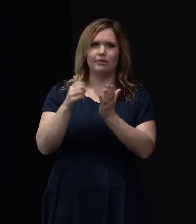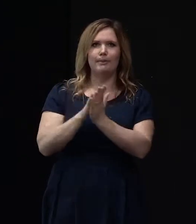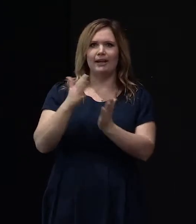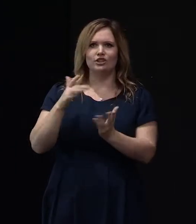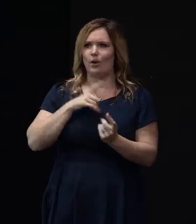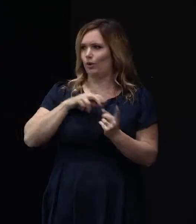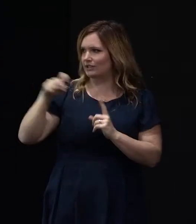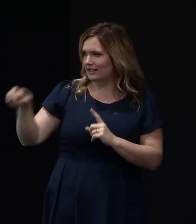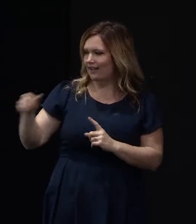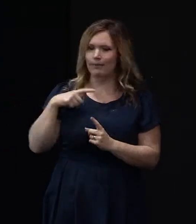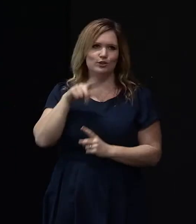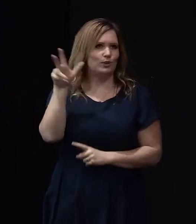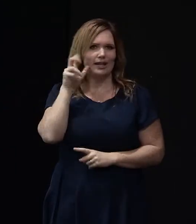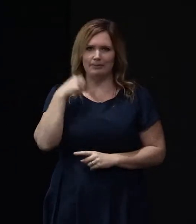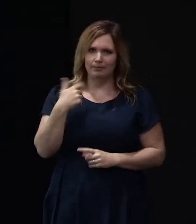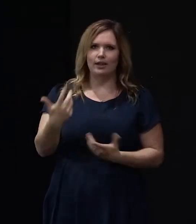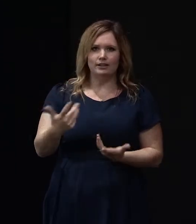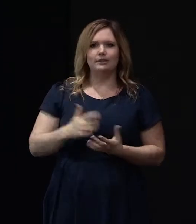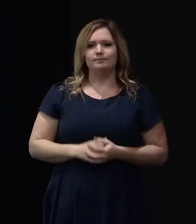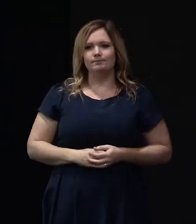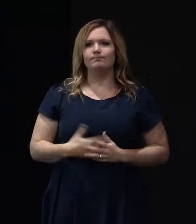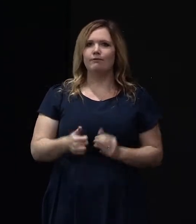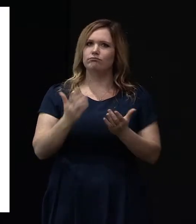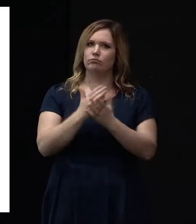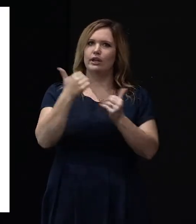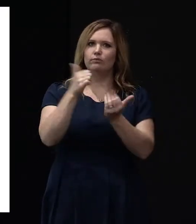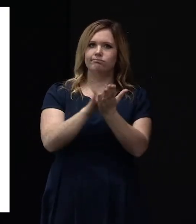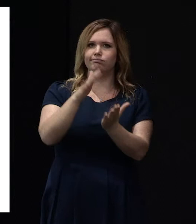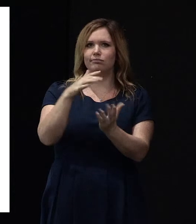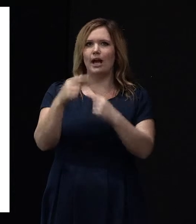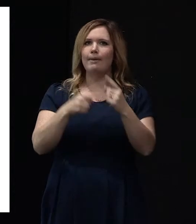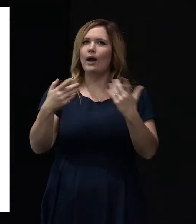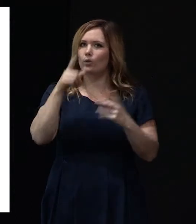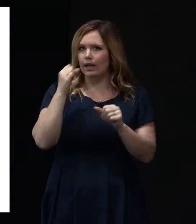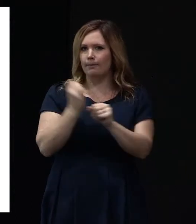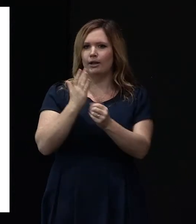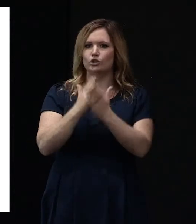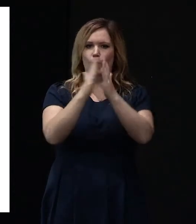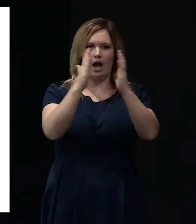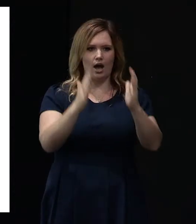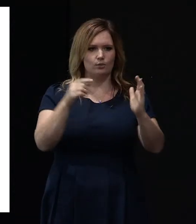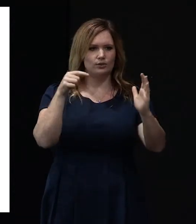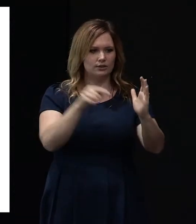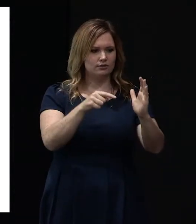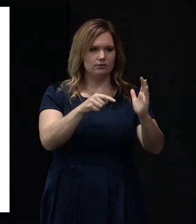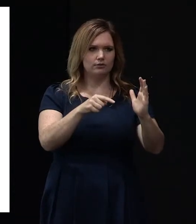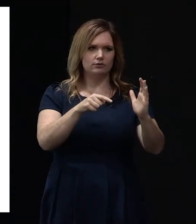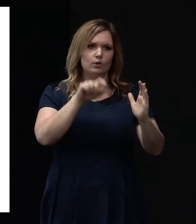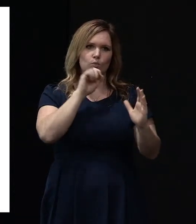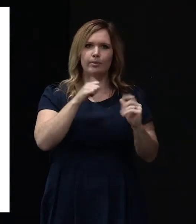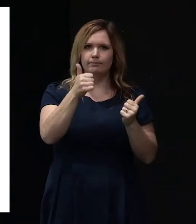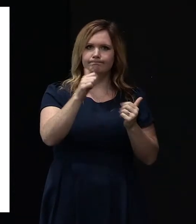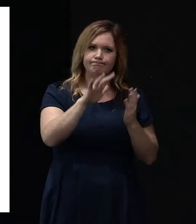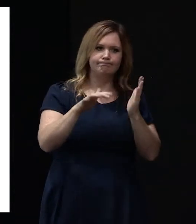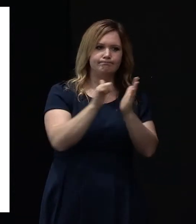it keeps losing my voice, but they have some very good publications about how you can actually make a house which is serviceable for people